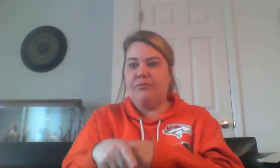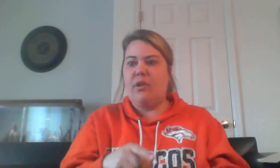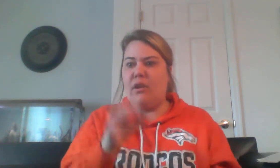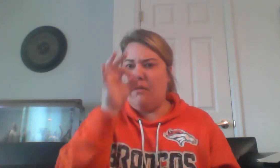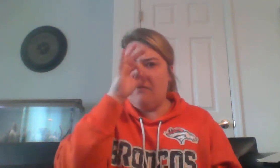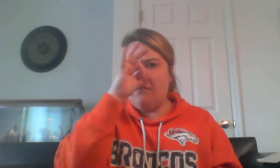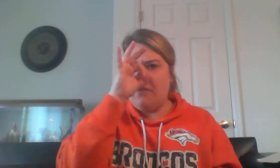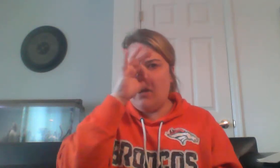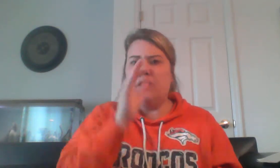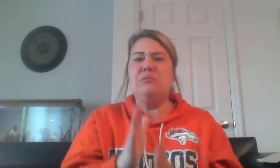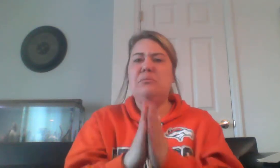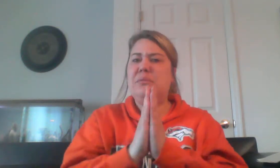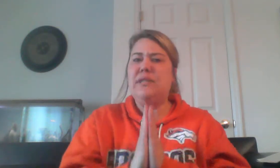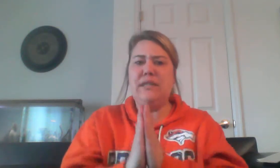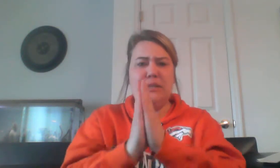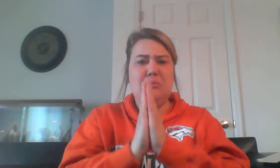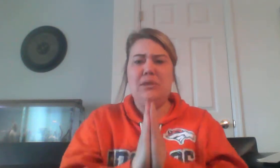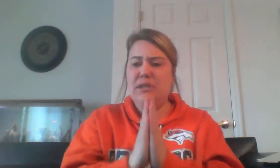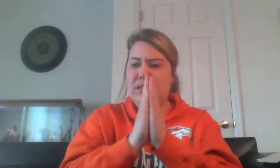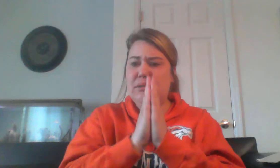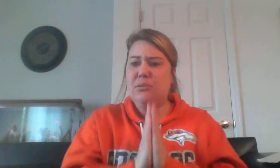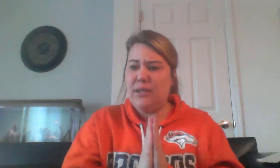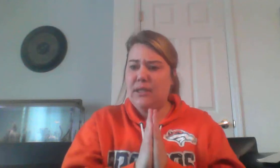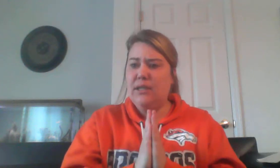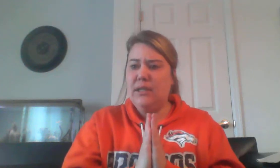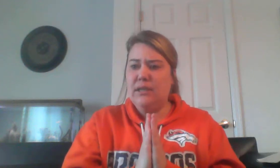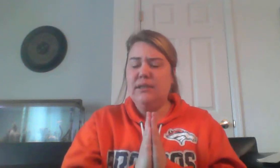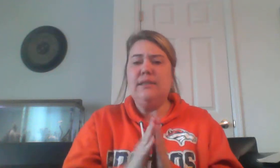he's going to get himself in serious trouble.